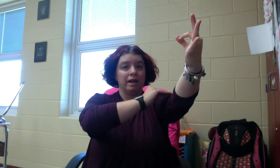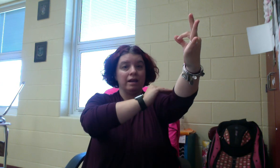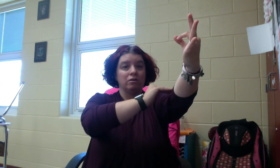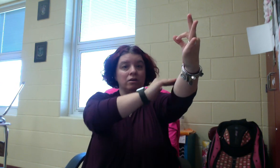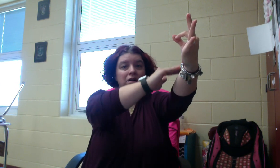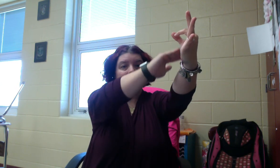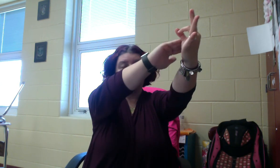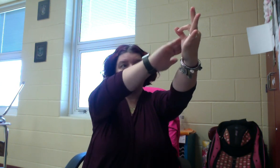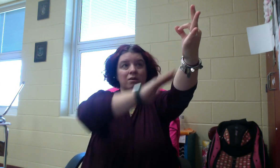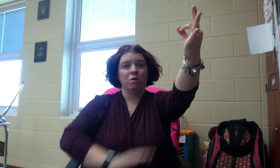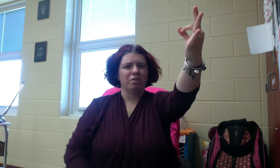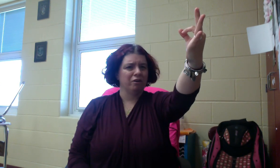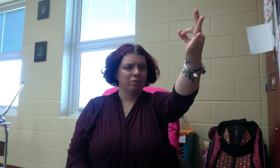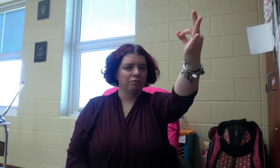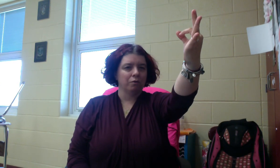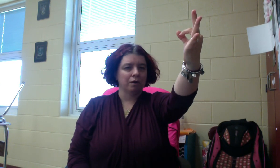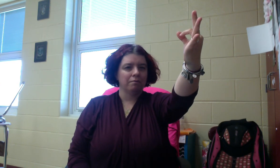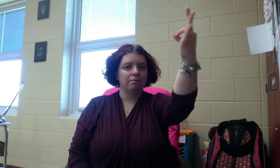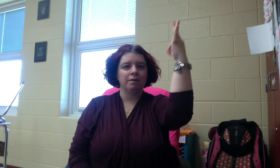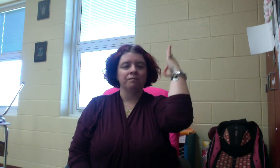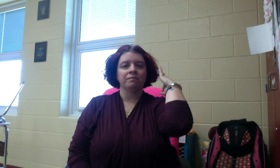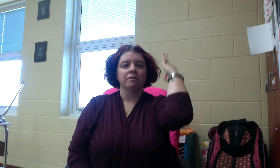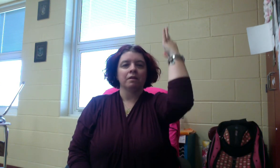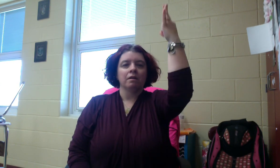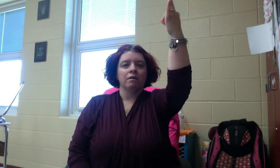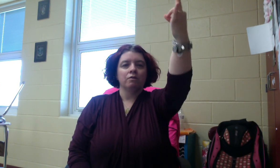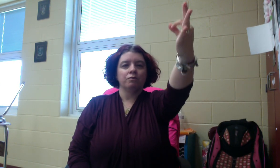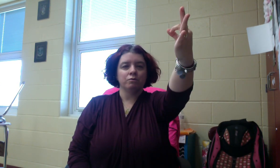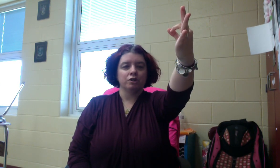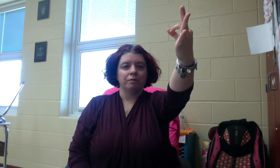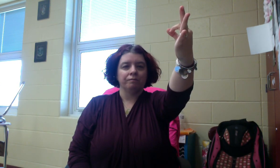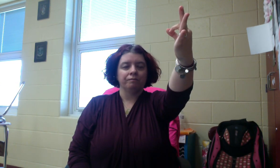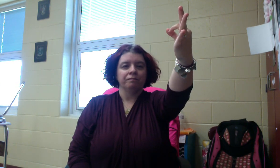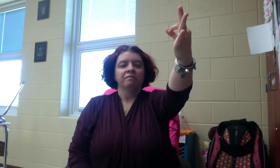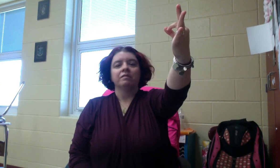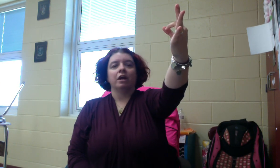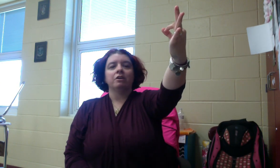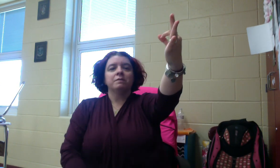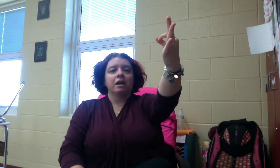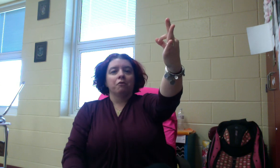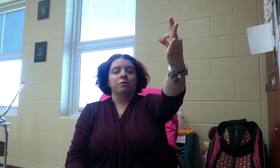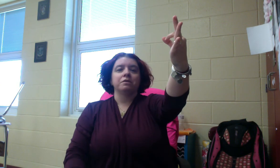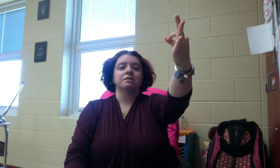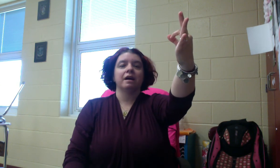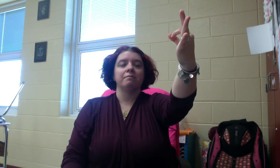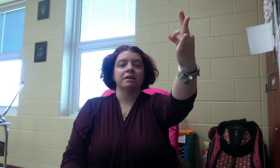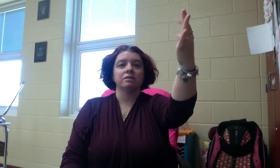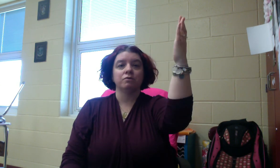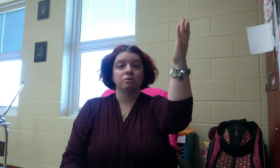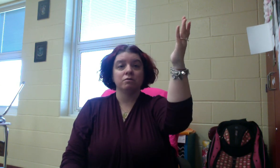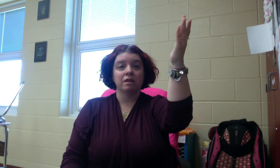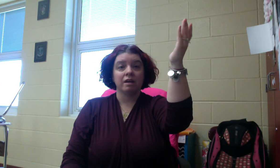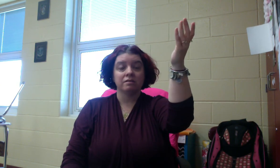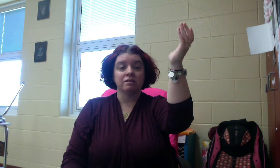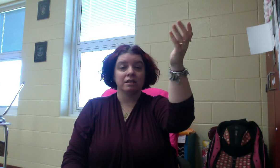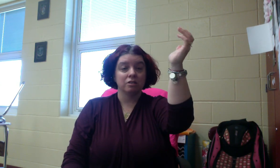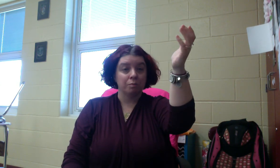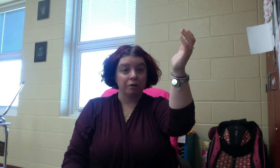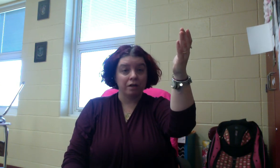angle, we're going to be about a 130, 140 maybe. Future. Now you have to be careful with this sign, because if you do this, it's to preach.